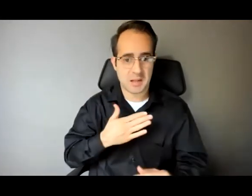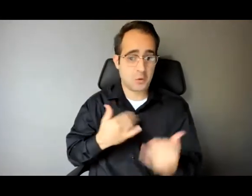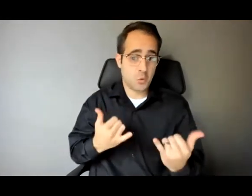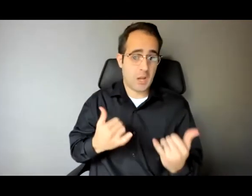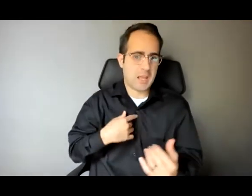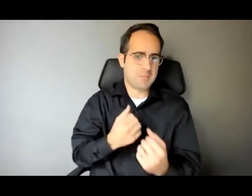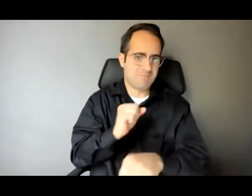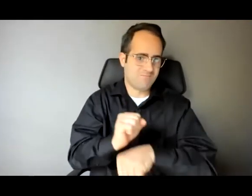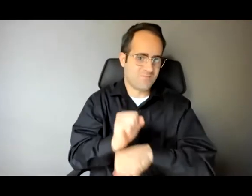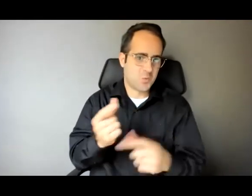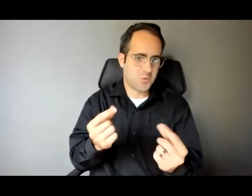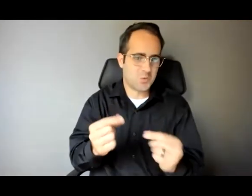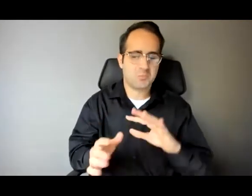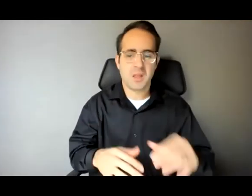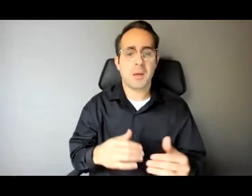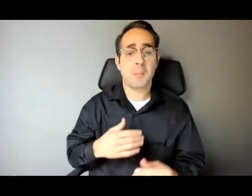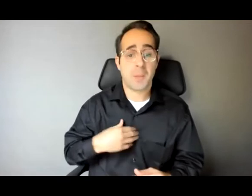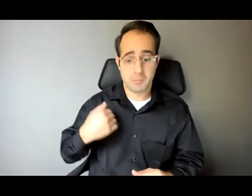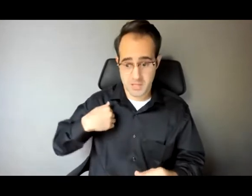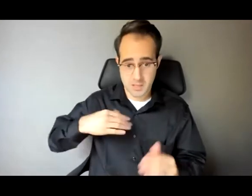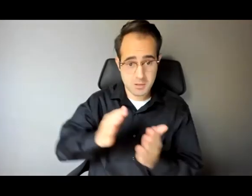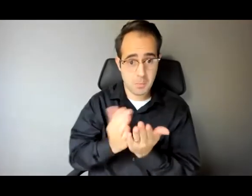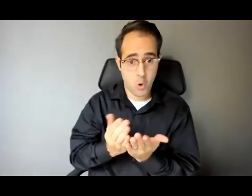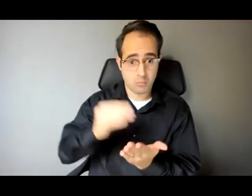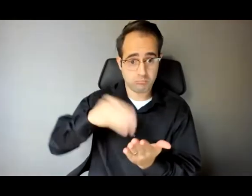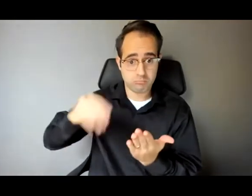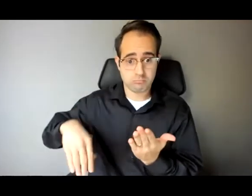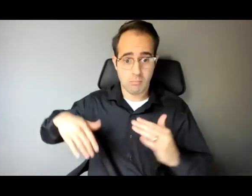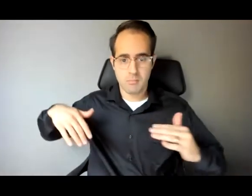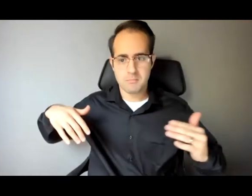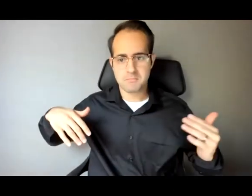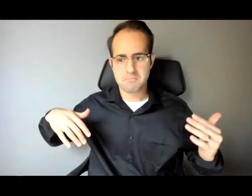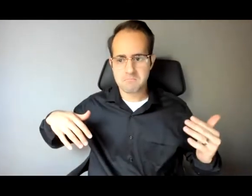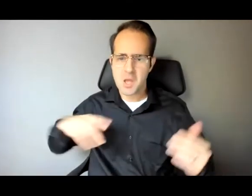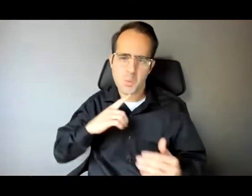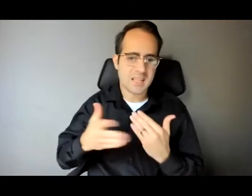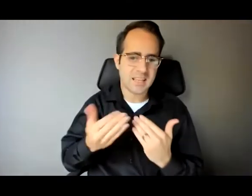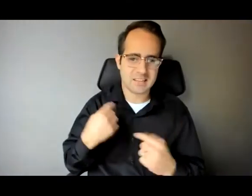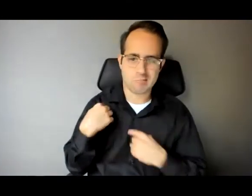Pimentel have I written a book writing a book is easy I've been writing it for the last 12 years